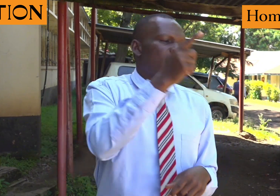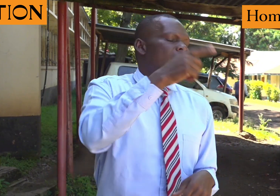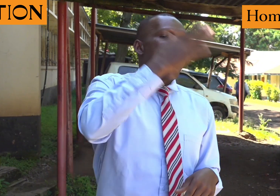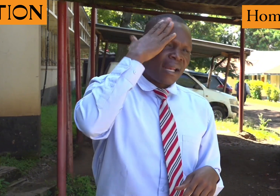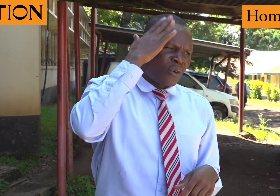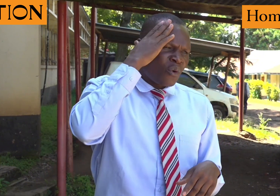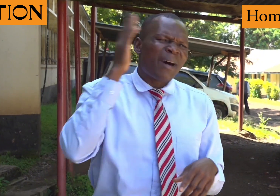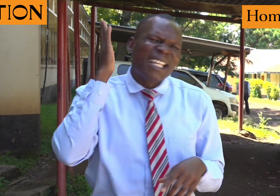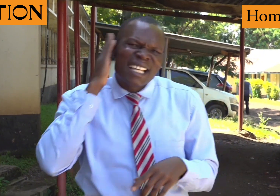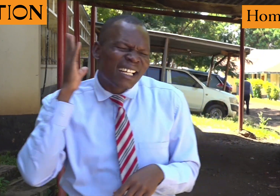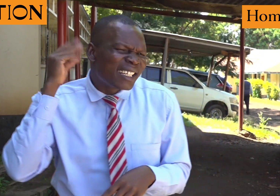Now, maybe if they are given,